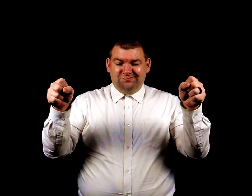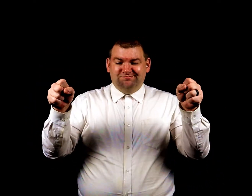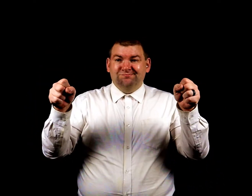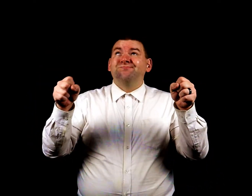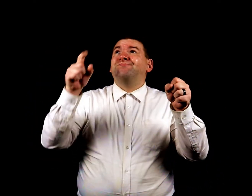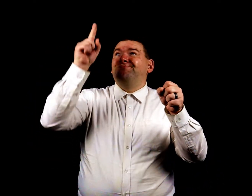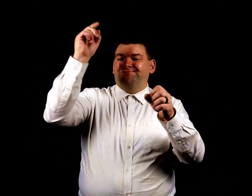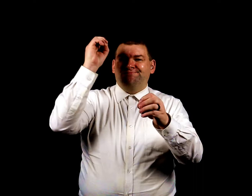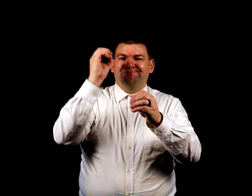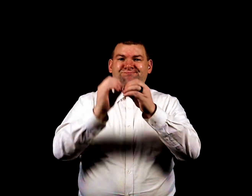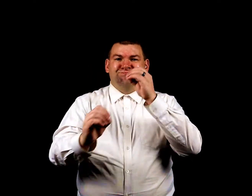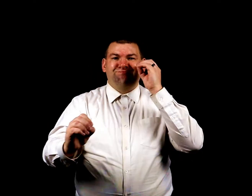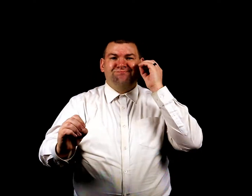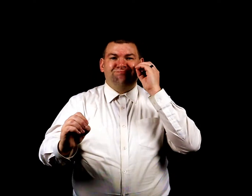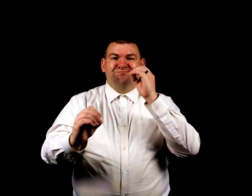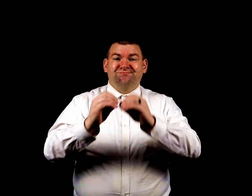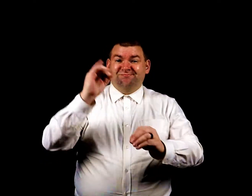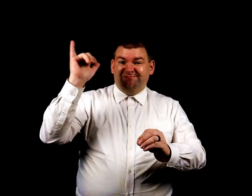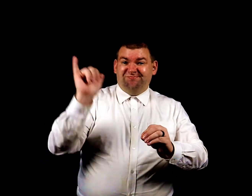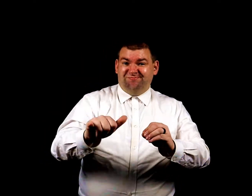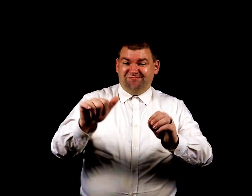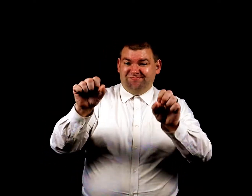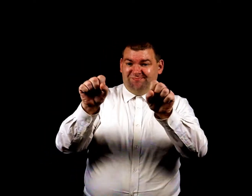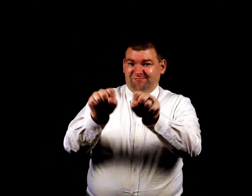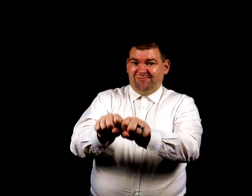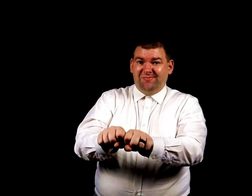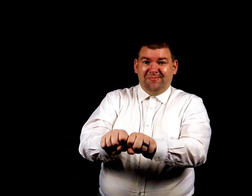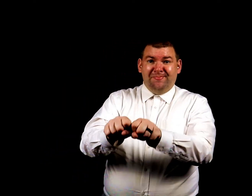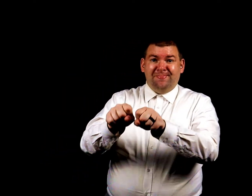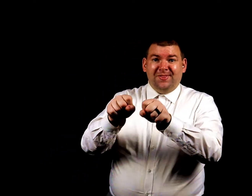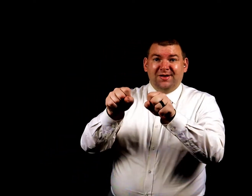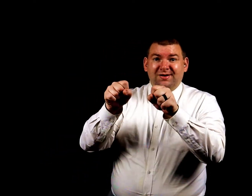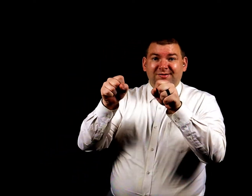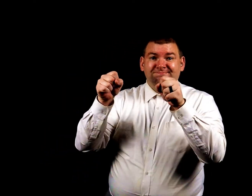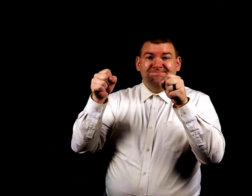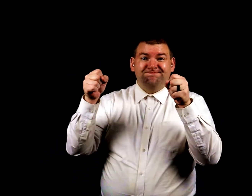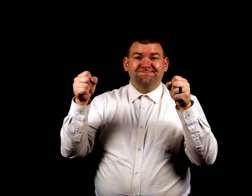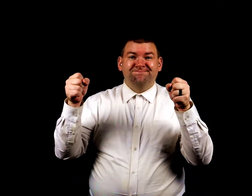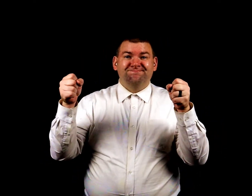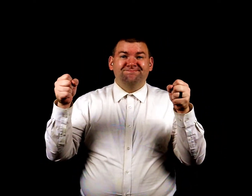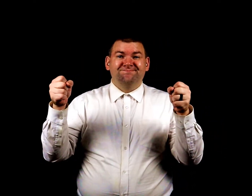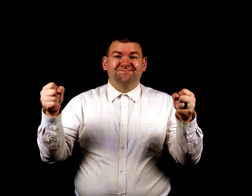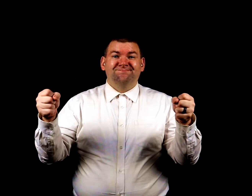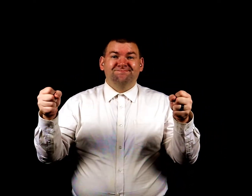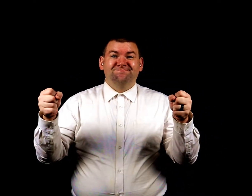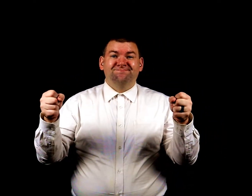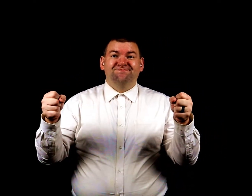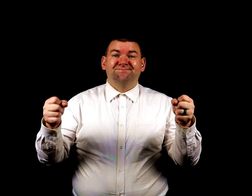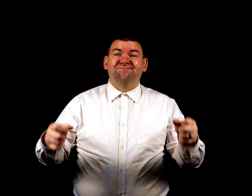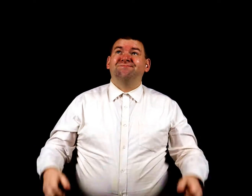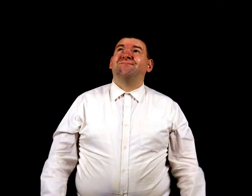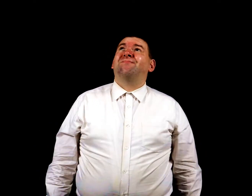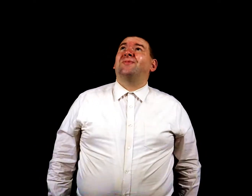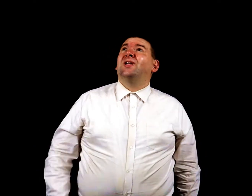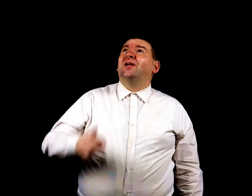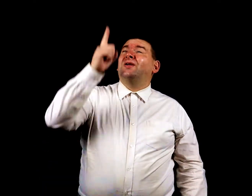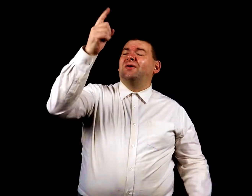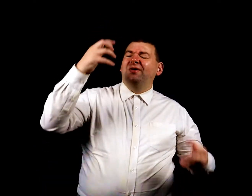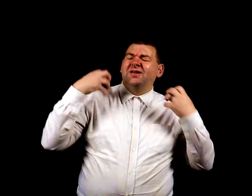is broken That is broken You heal